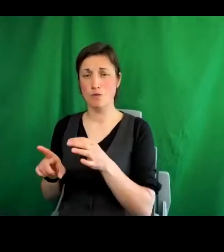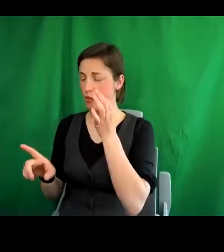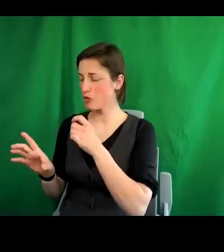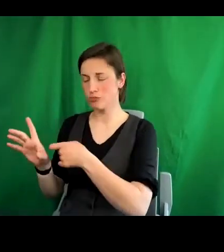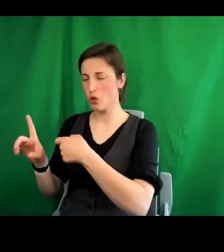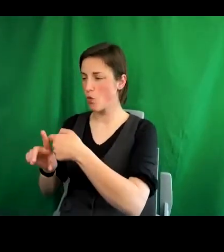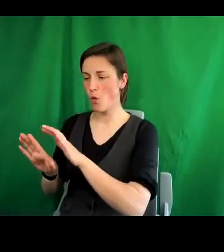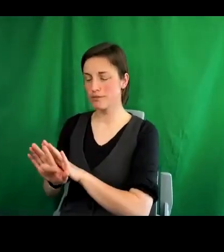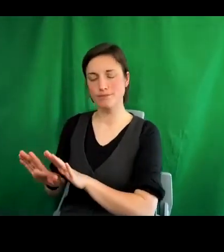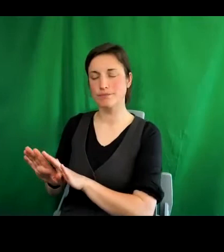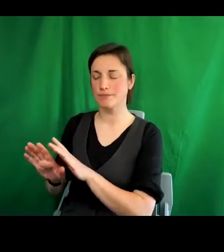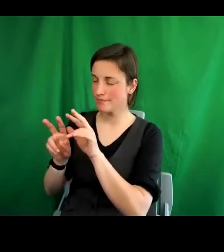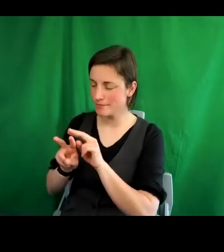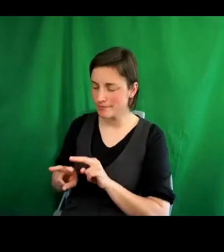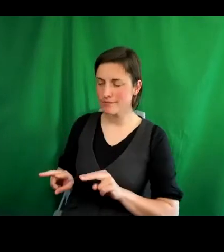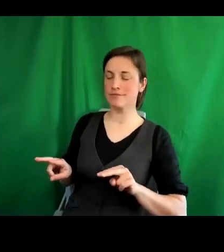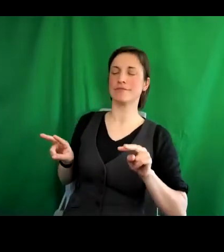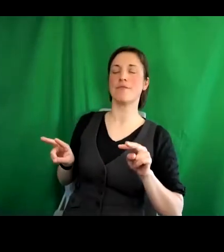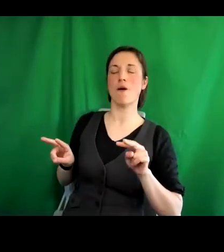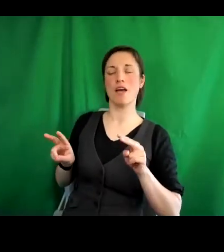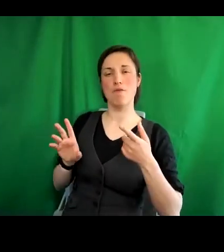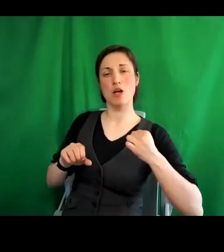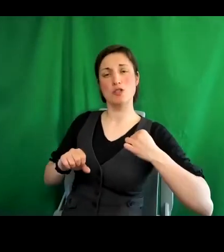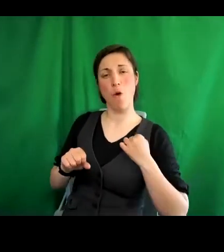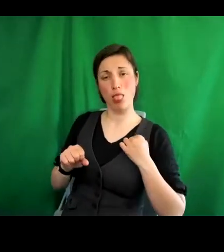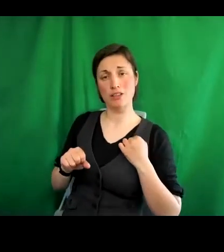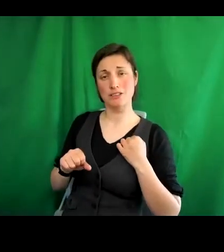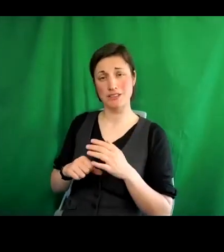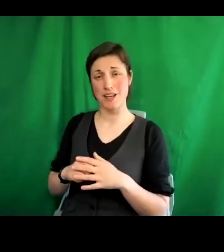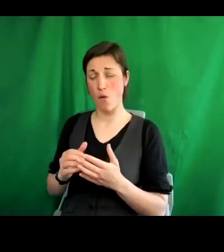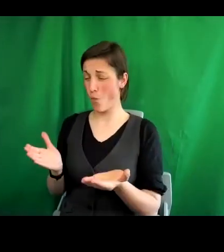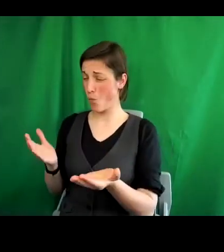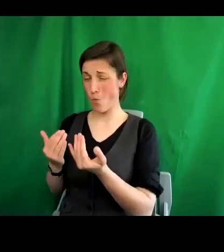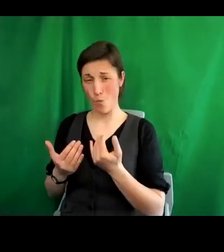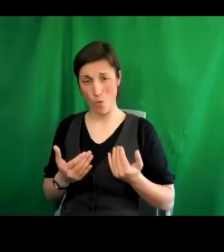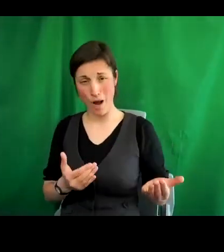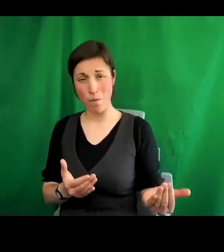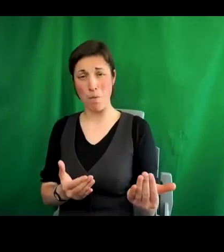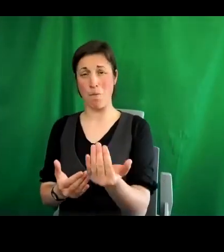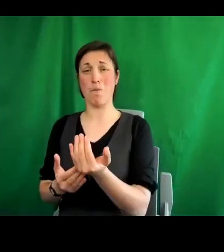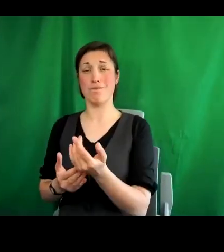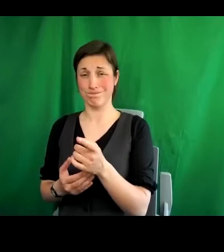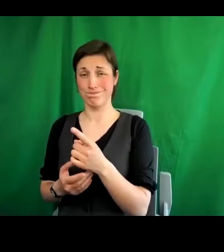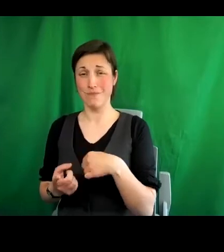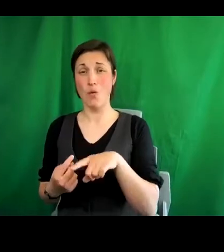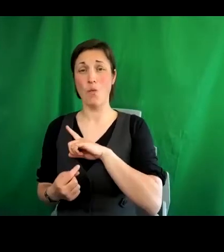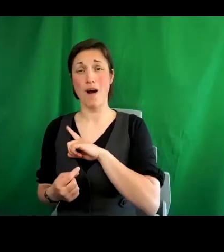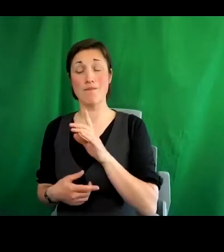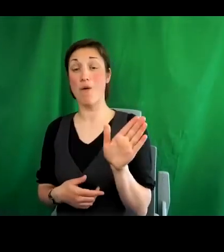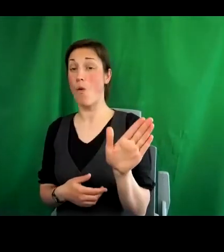it's a very welcome initiative because it's very important that all who support human rights